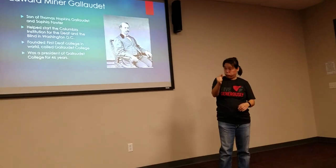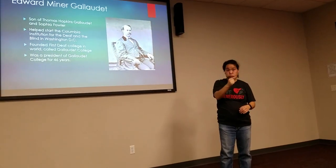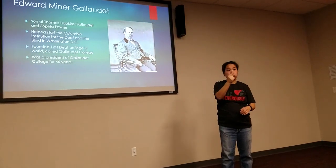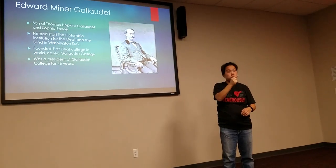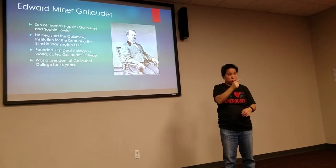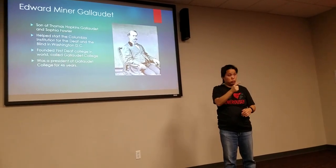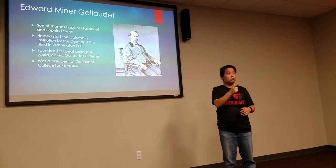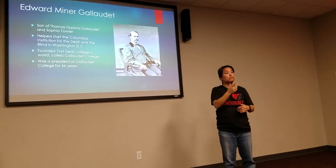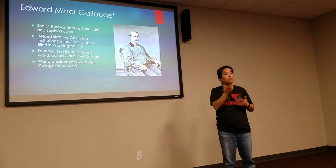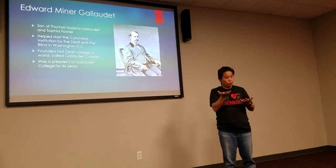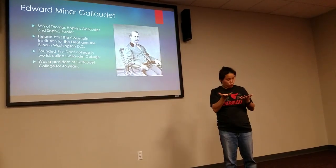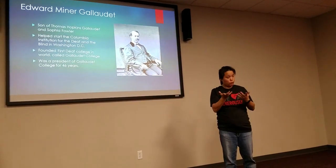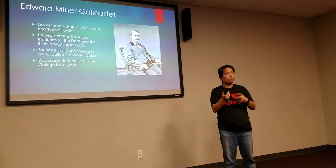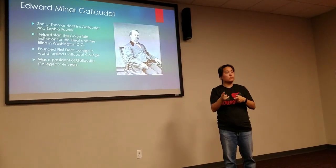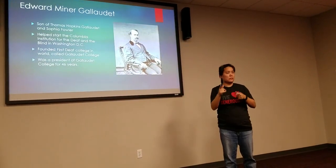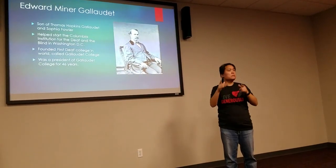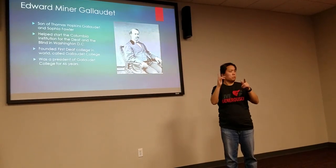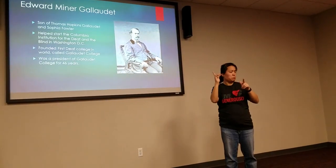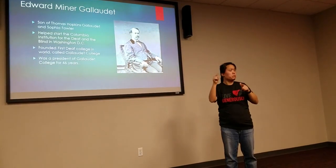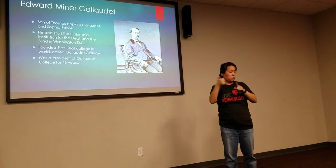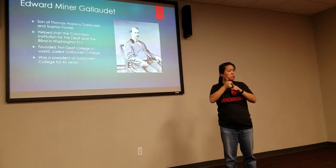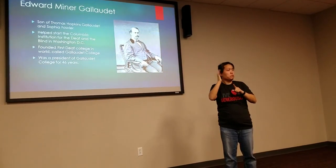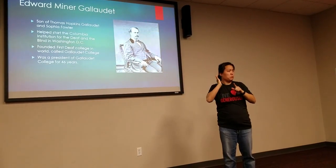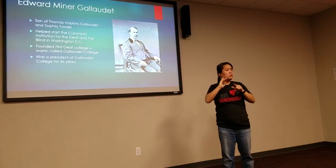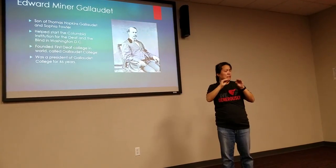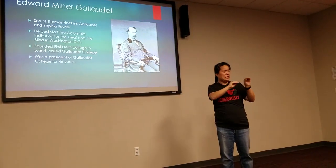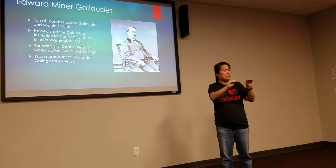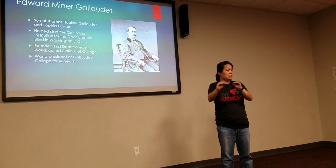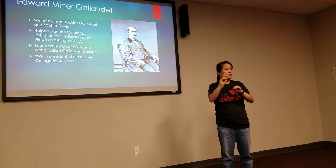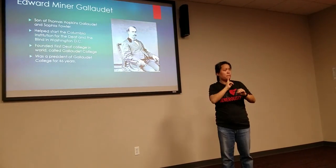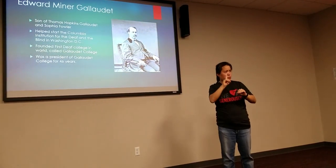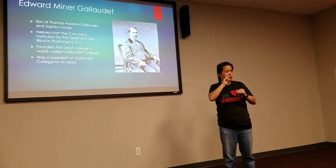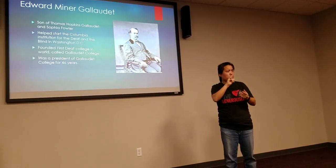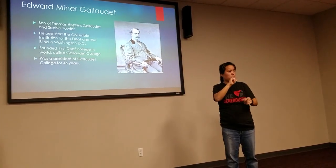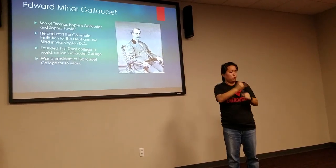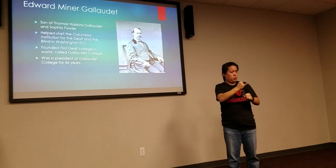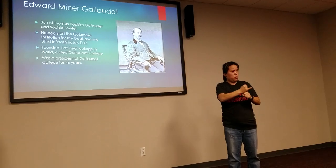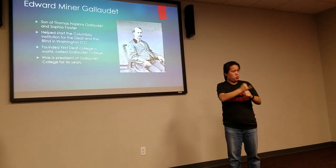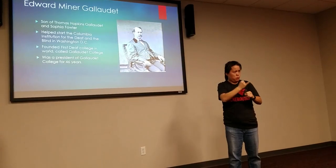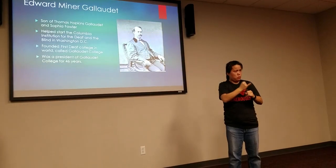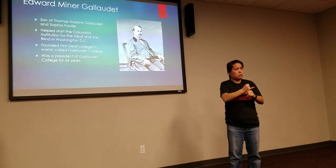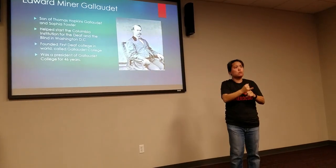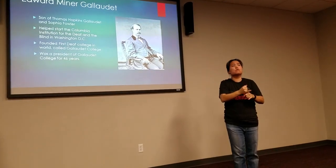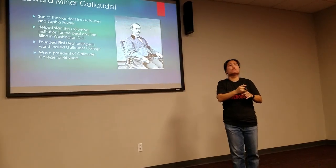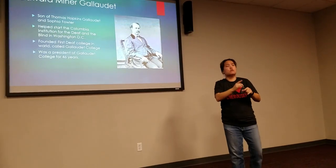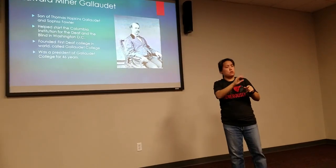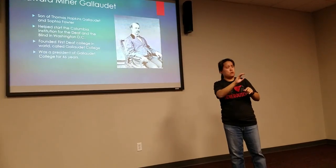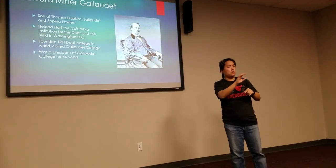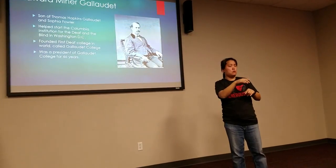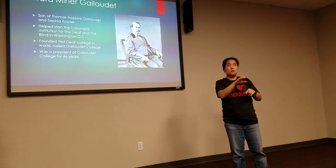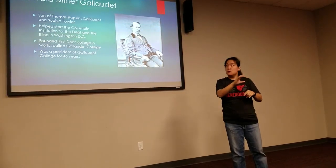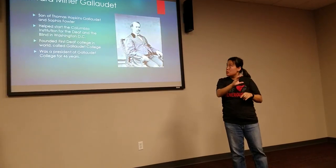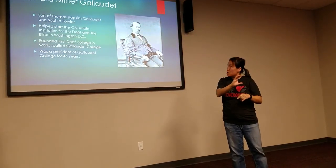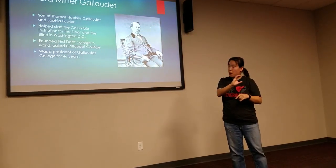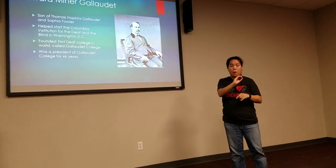Edward Minor Gallaudet had grown up in that Deaf school environment.